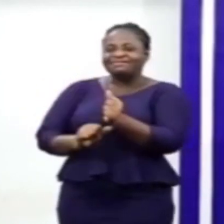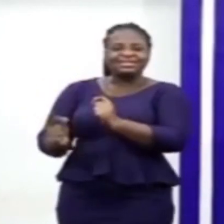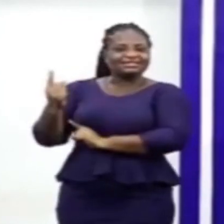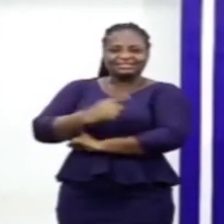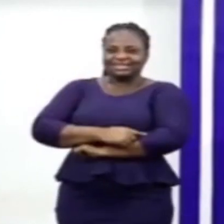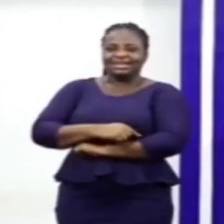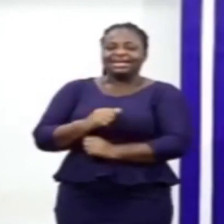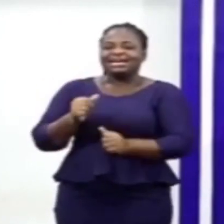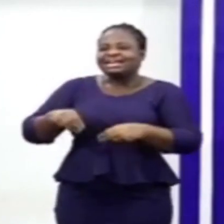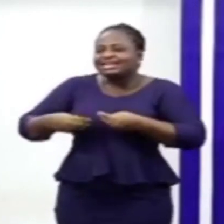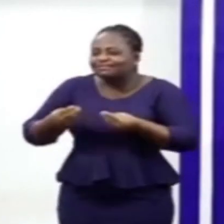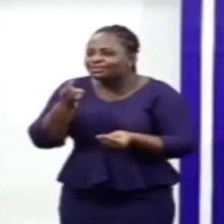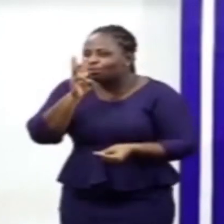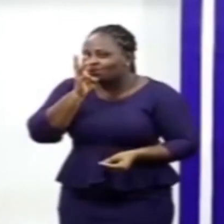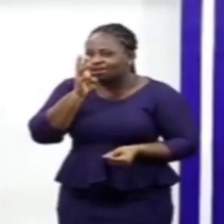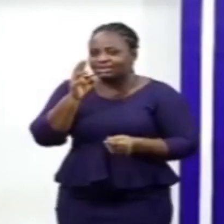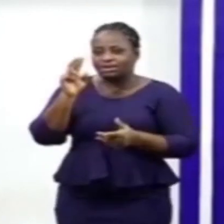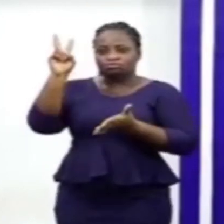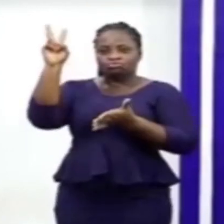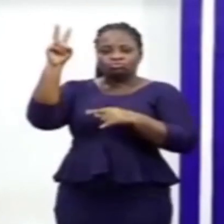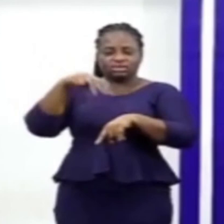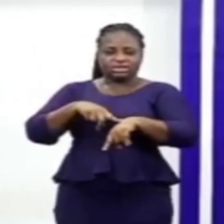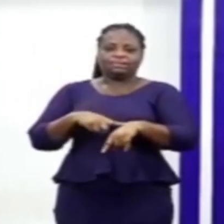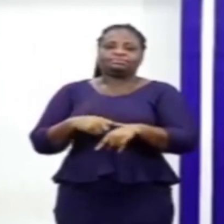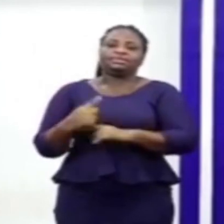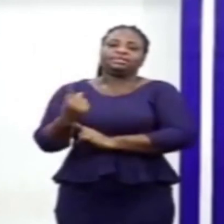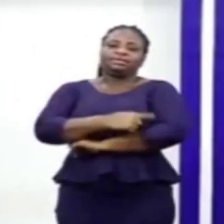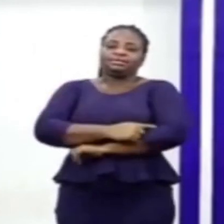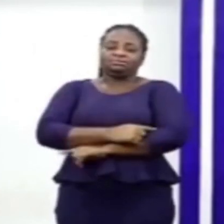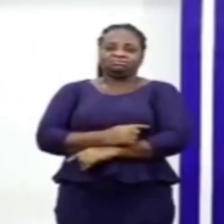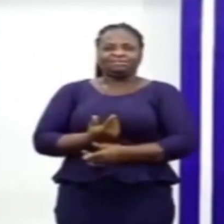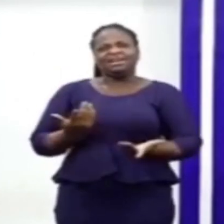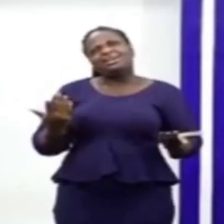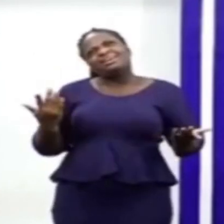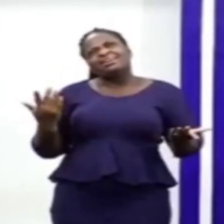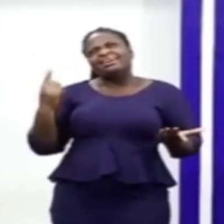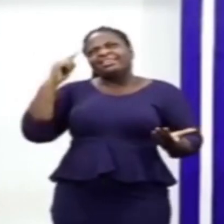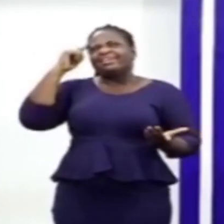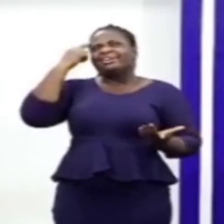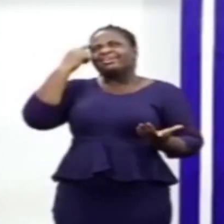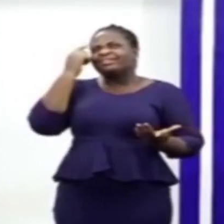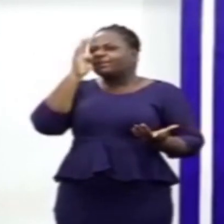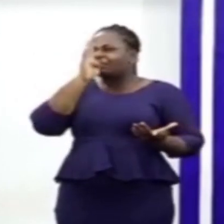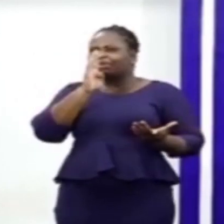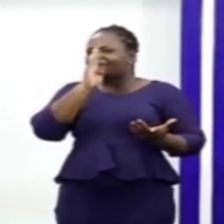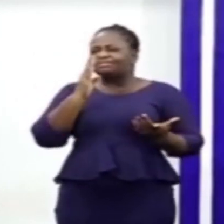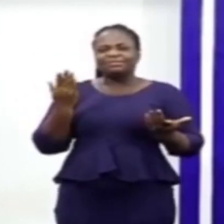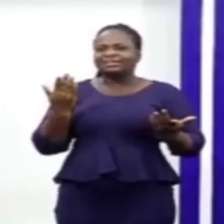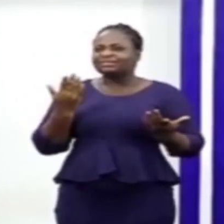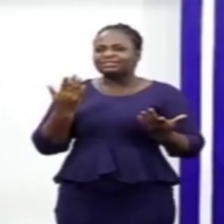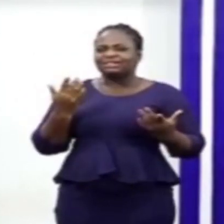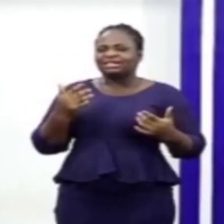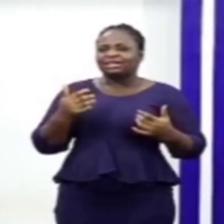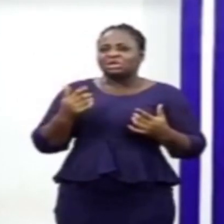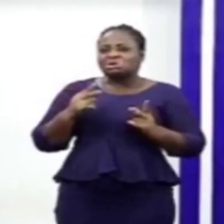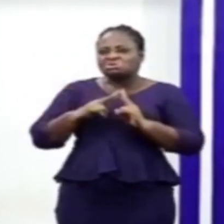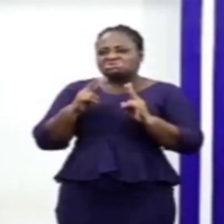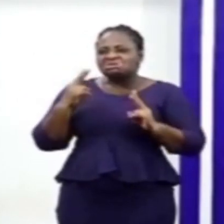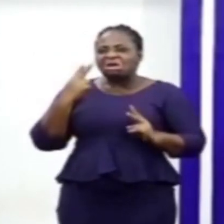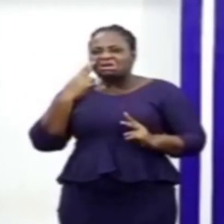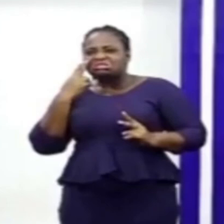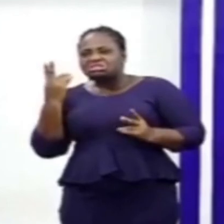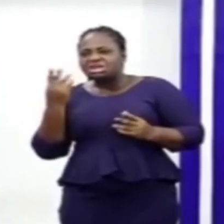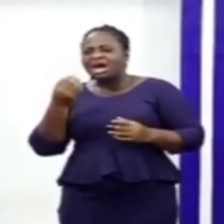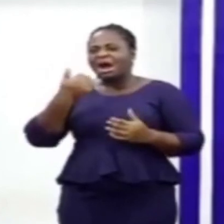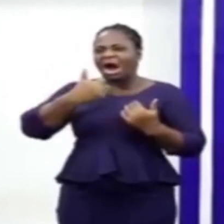food, give them water twice a day. We haven't thought of the breakfast yet. So we are still getting through. We have